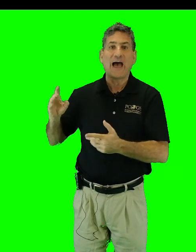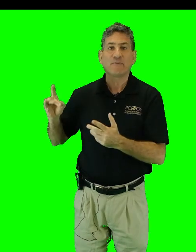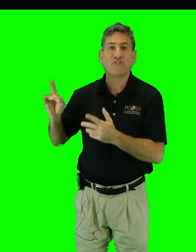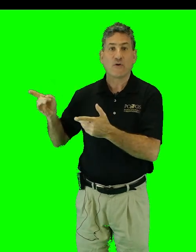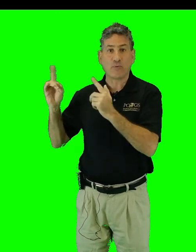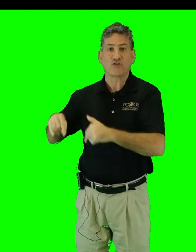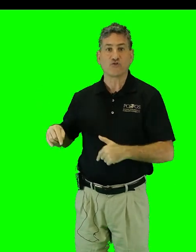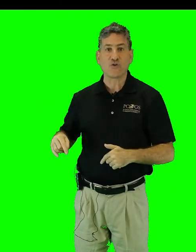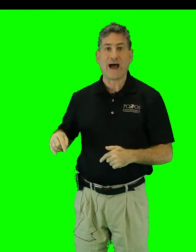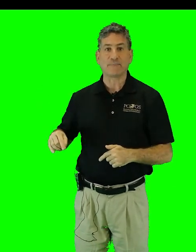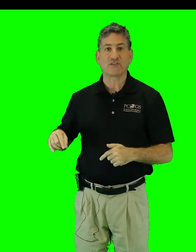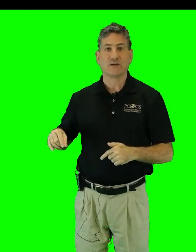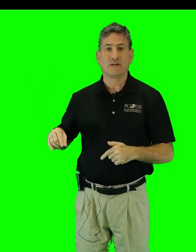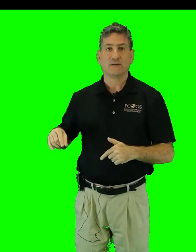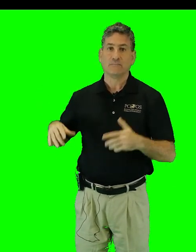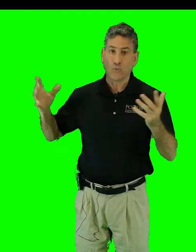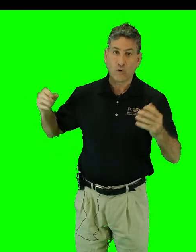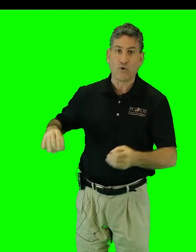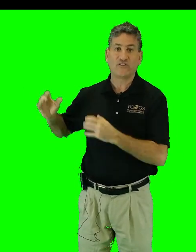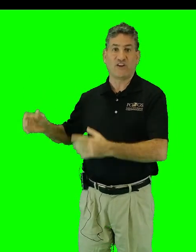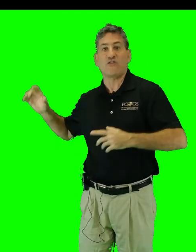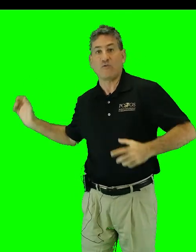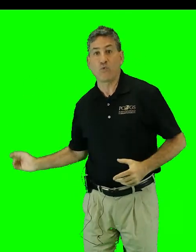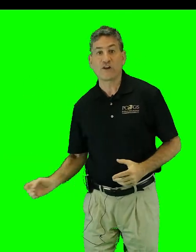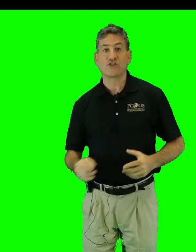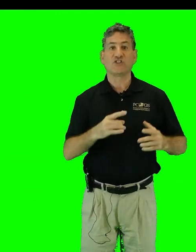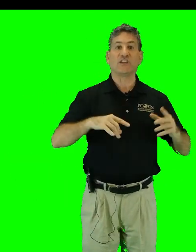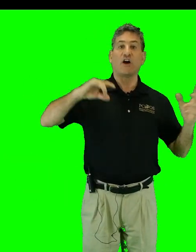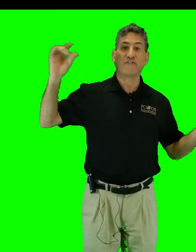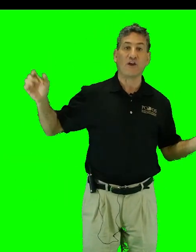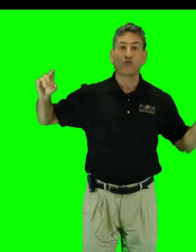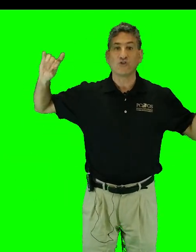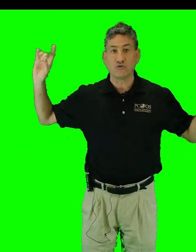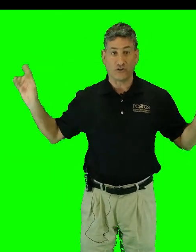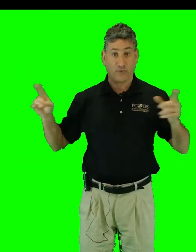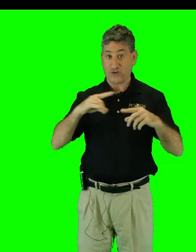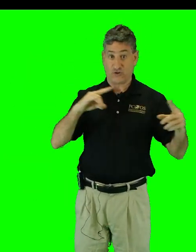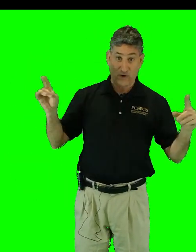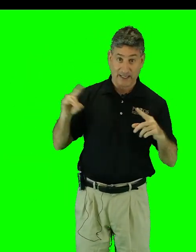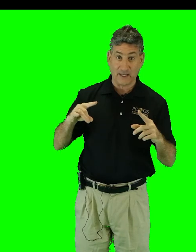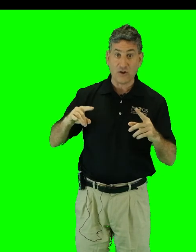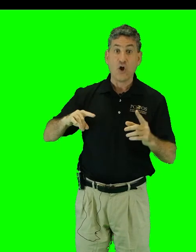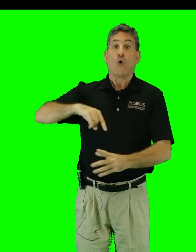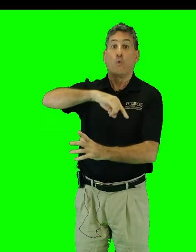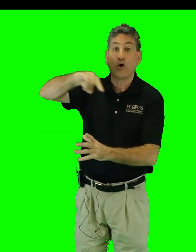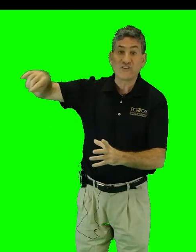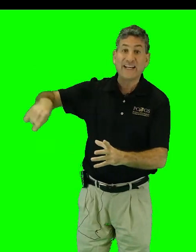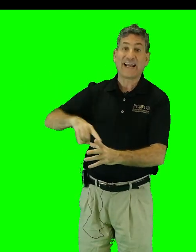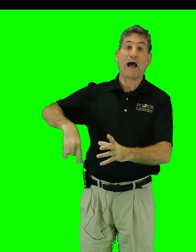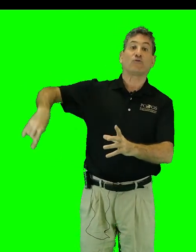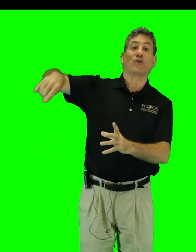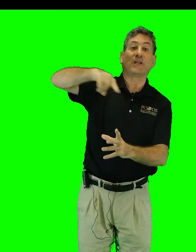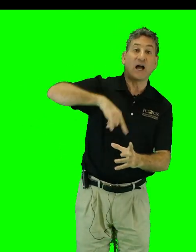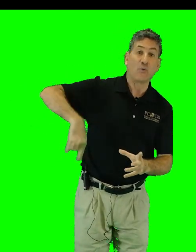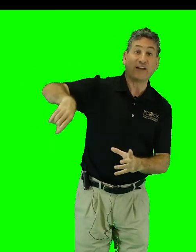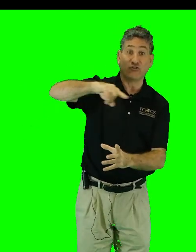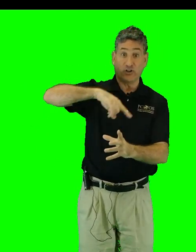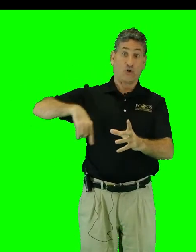atmospheric pressure drops. More moist air then rushes in off the ocean due to the pressure gradient, rotating counterclockwise due to the